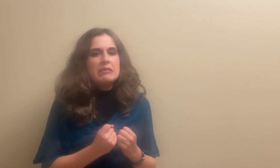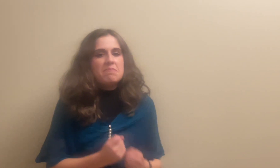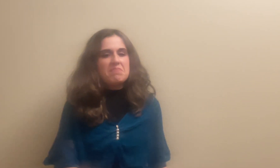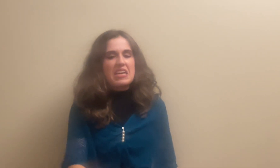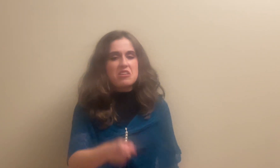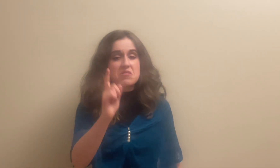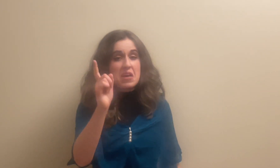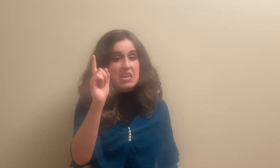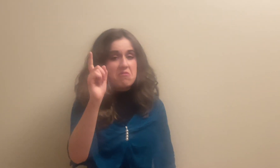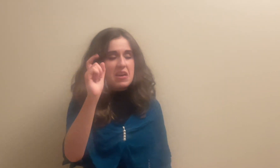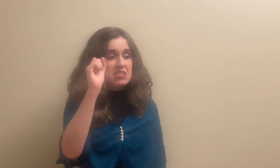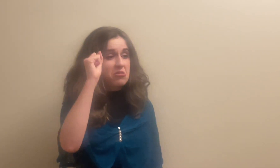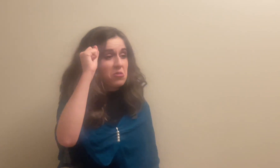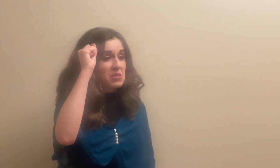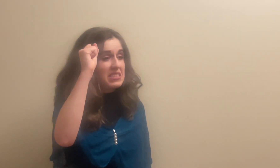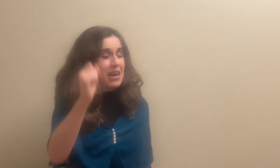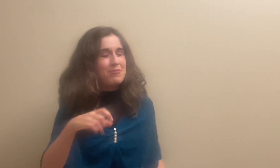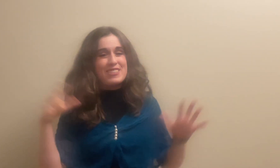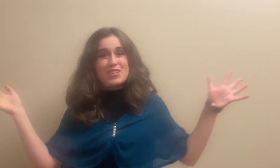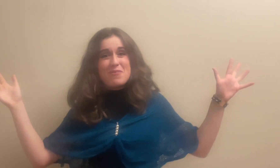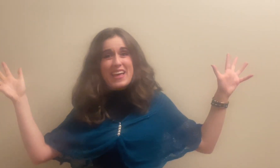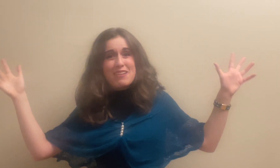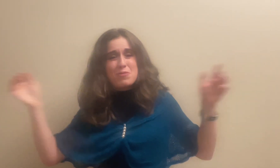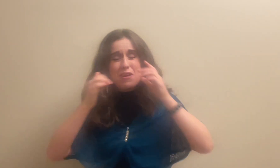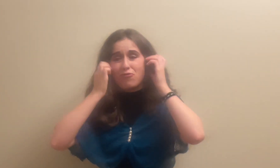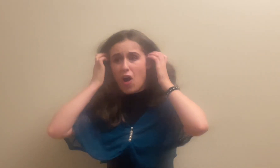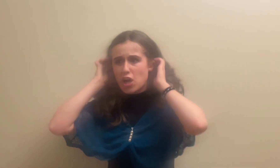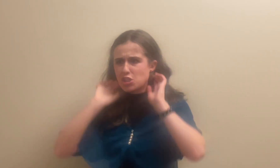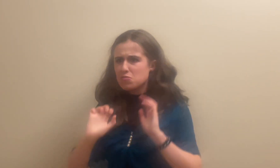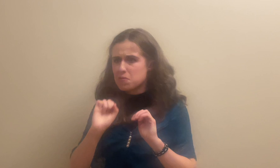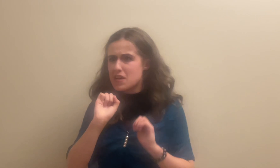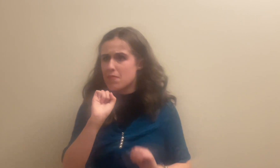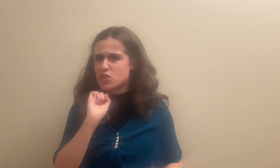There's many a way to screw things up, did you believe it would be far too premature?